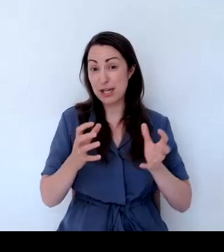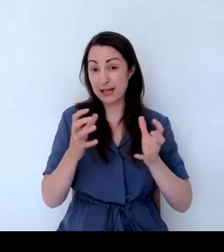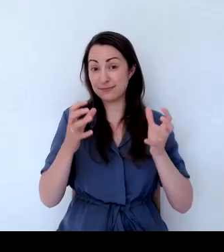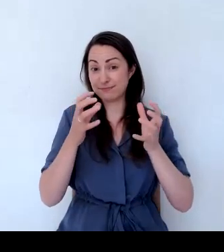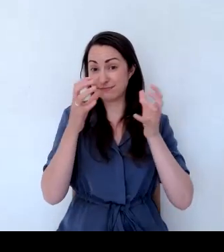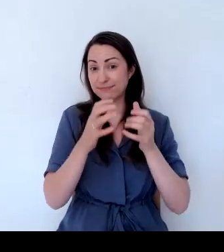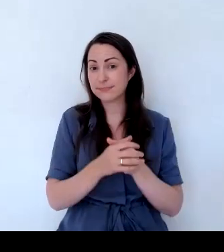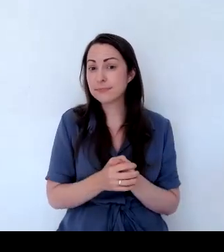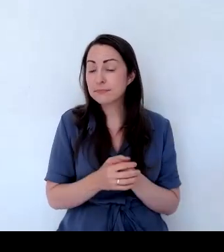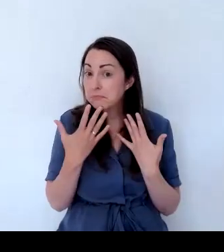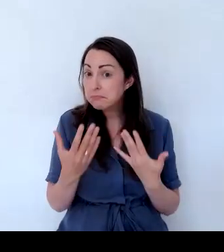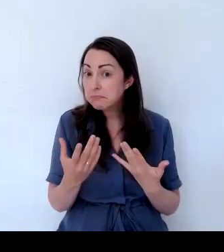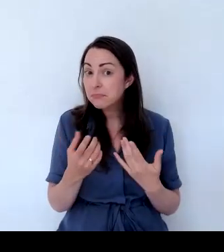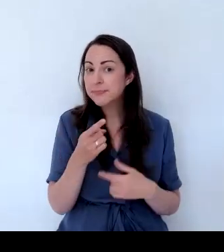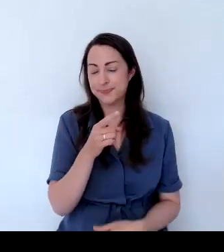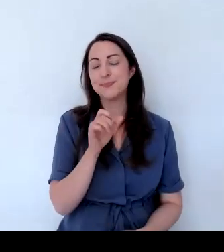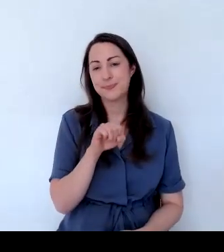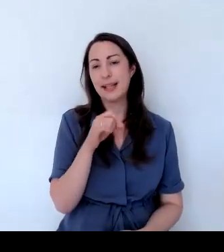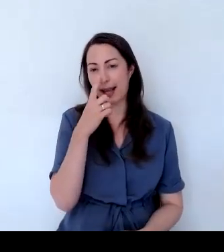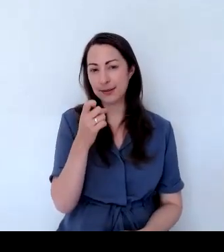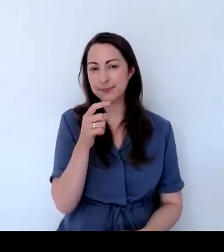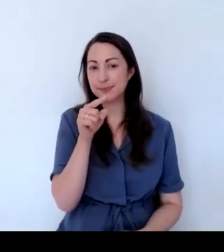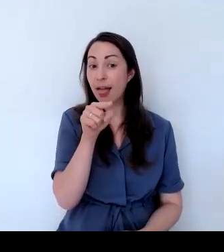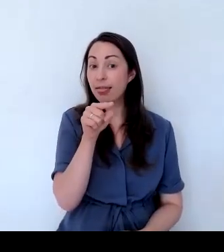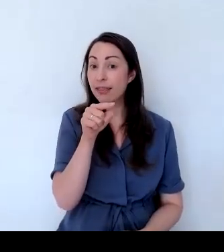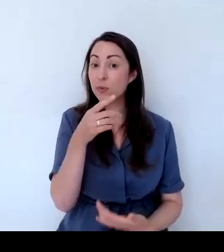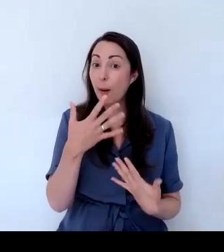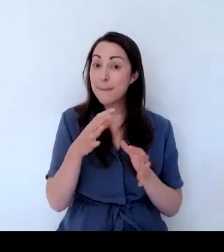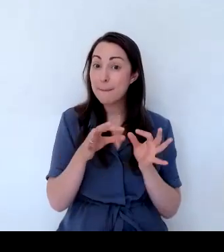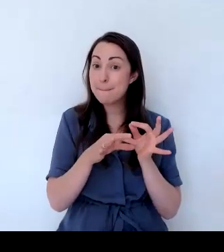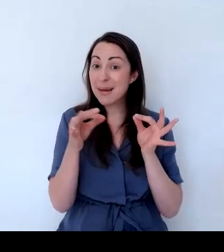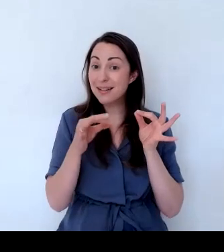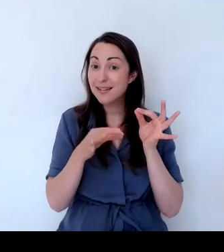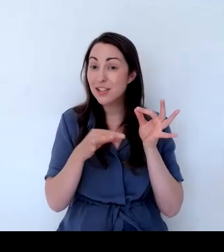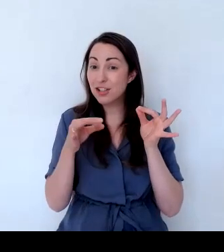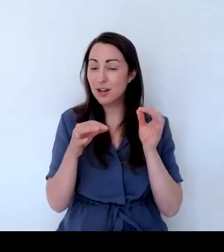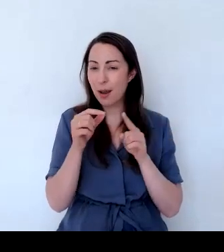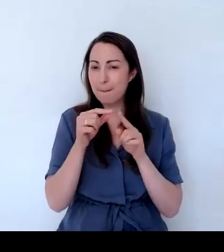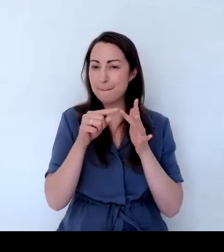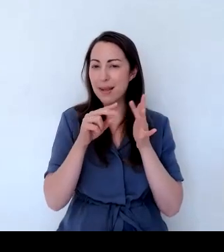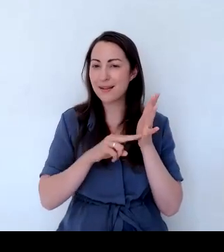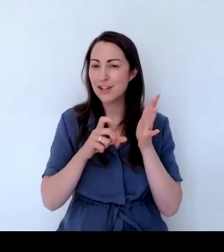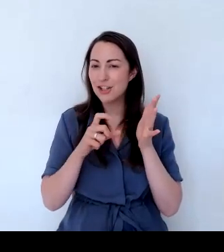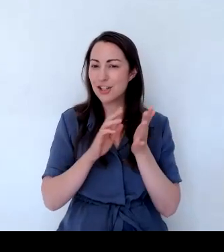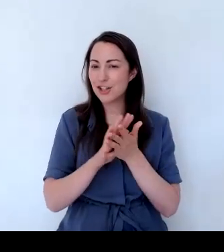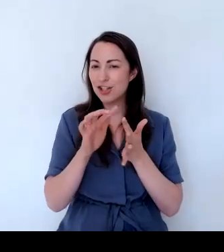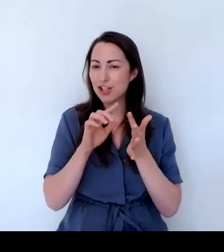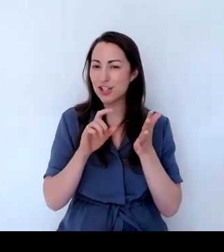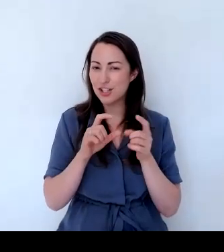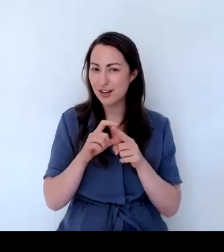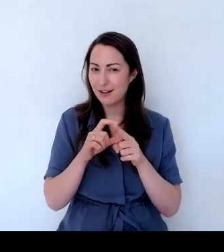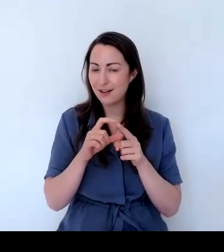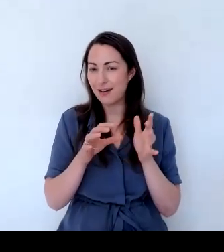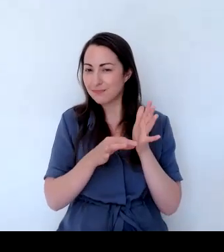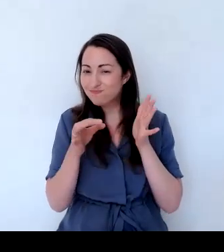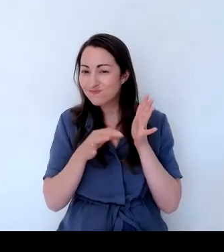So this one has been pinched out early on in the middle here. And you can see that that's produced